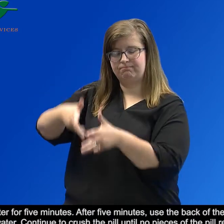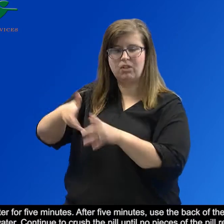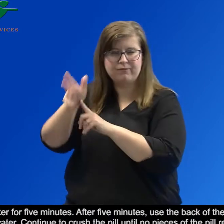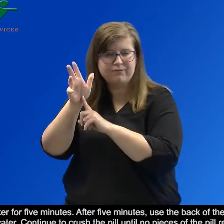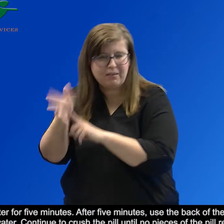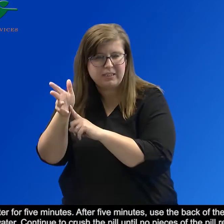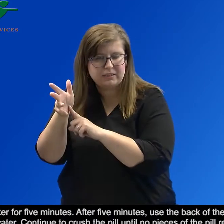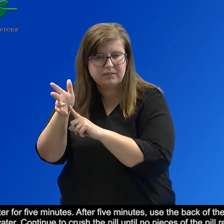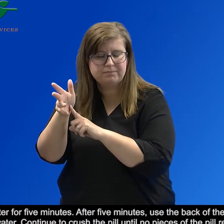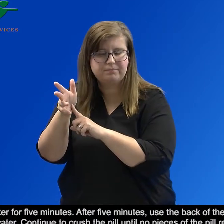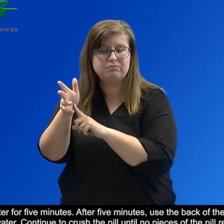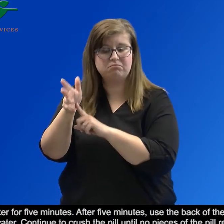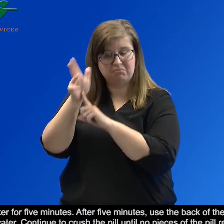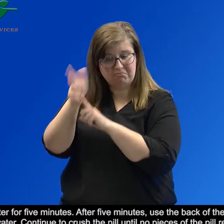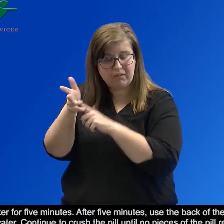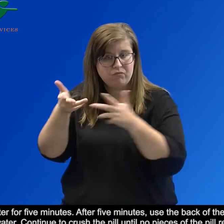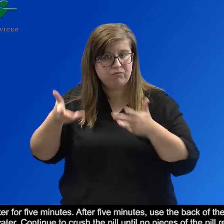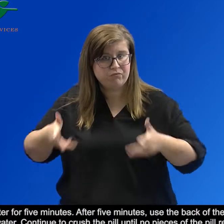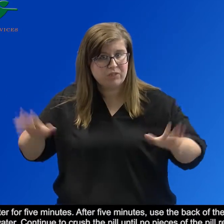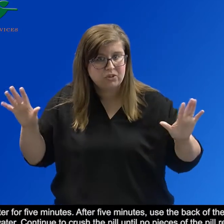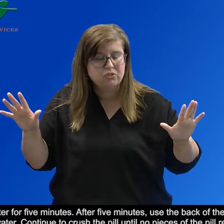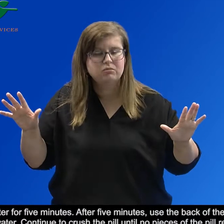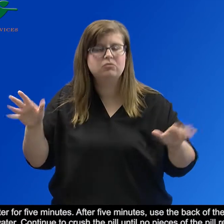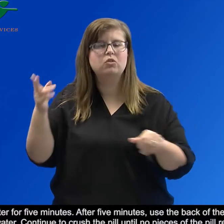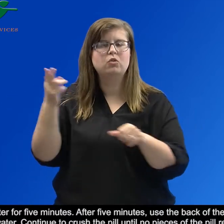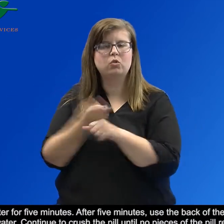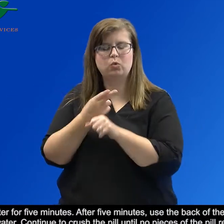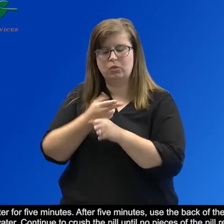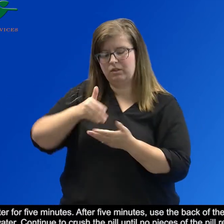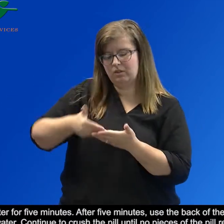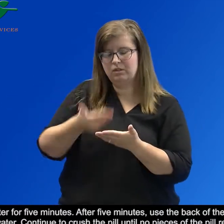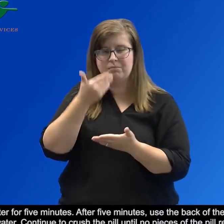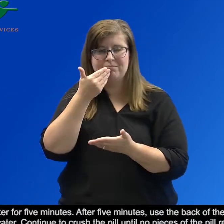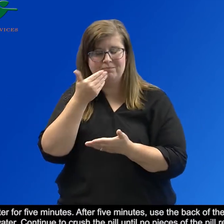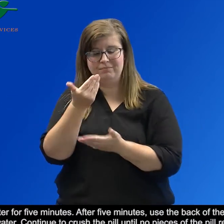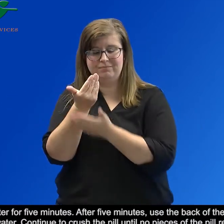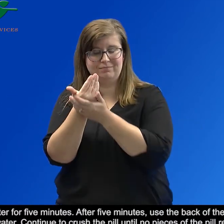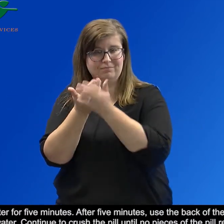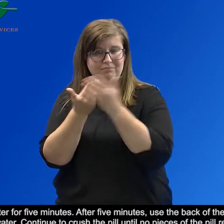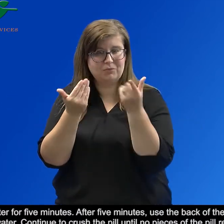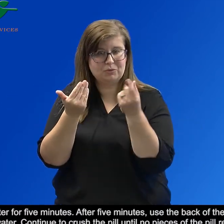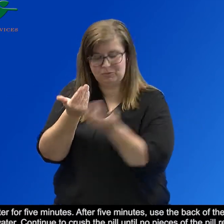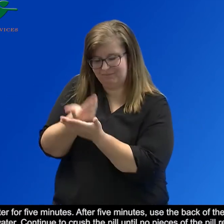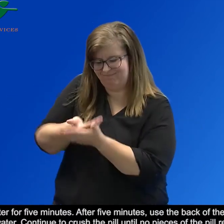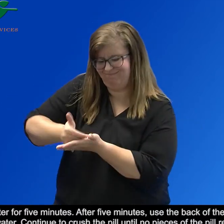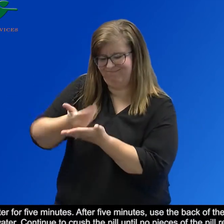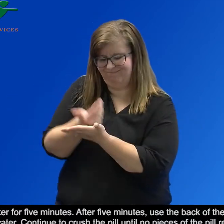five minutes. After five minutes, use the back of the metal teaspoon to crush the pill in the